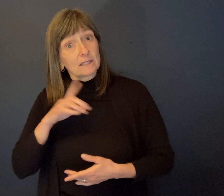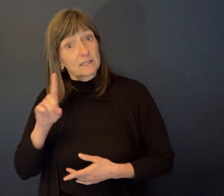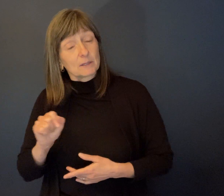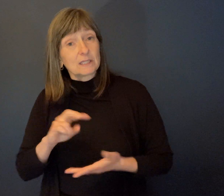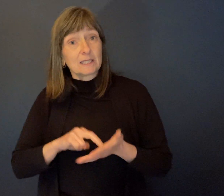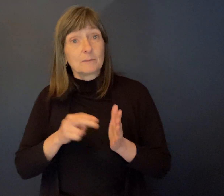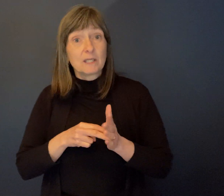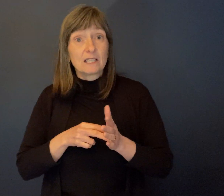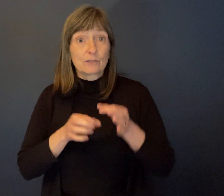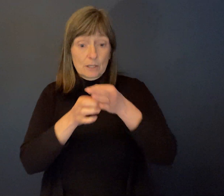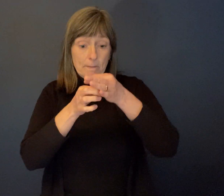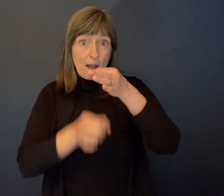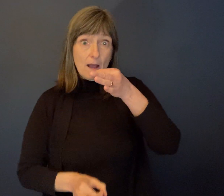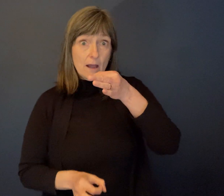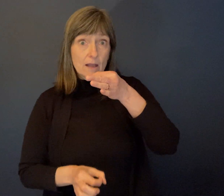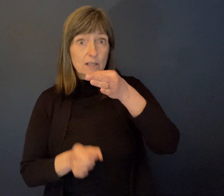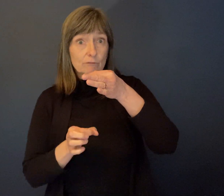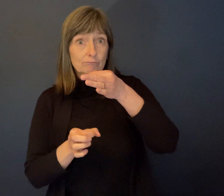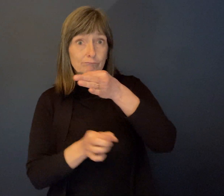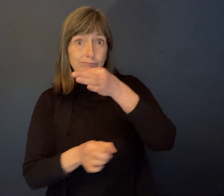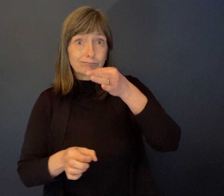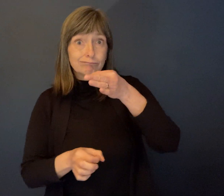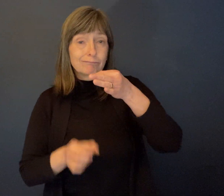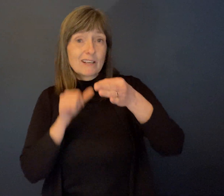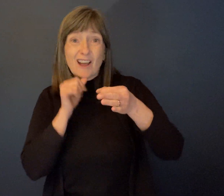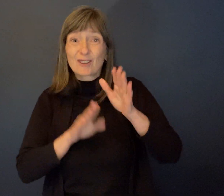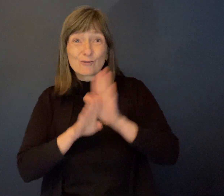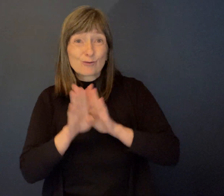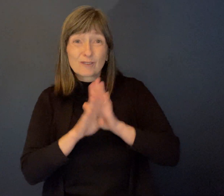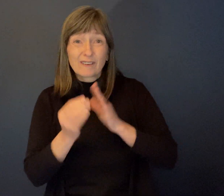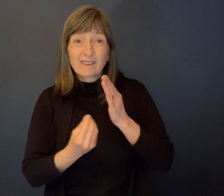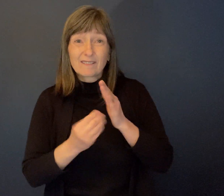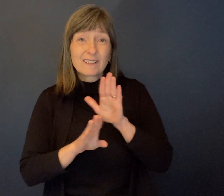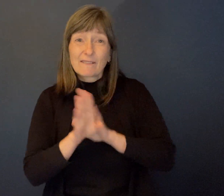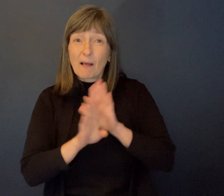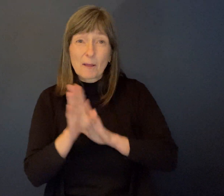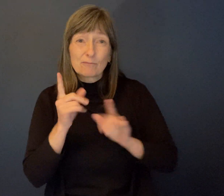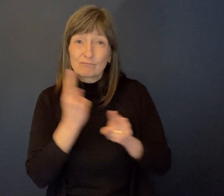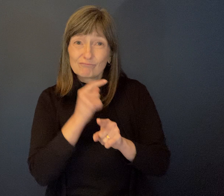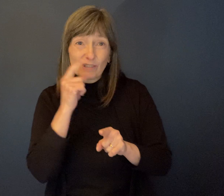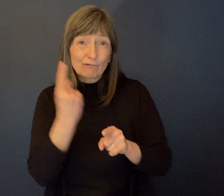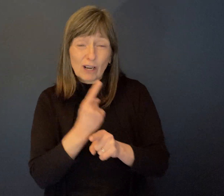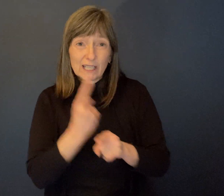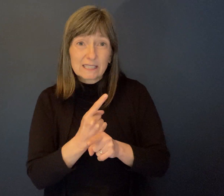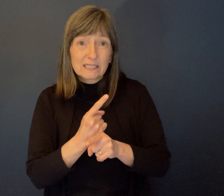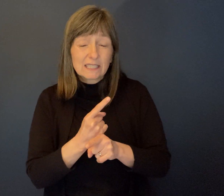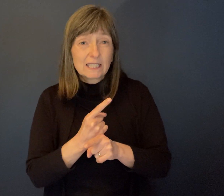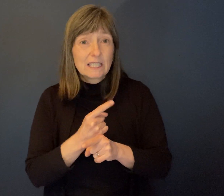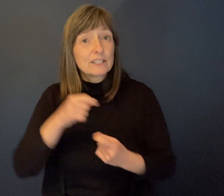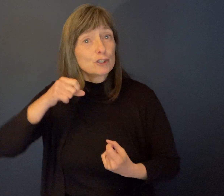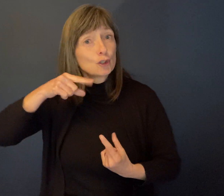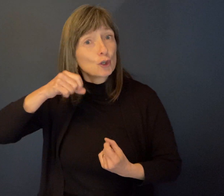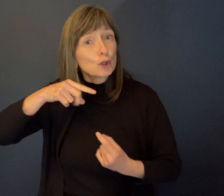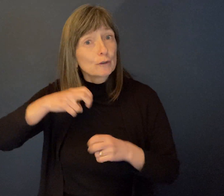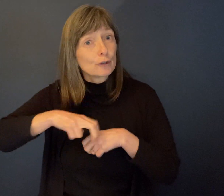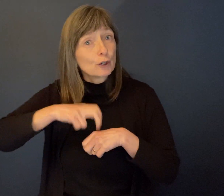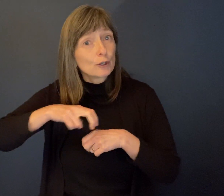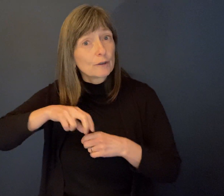improper formation of the spine. And it's a, uh, what they call neural, neural tube defect. So it left me